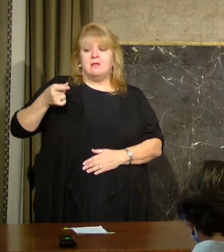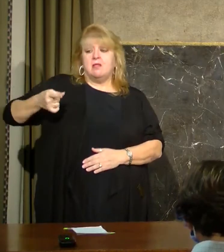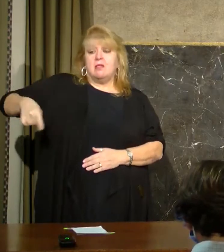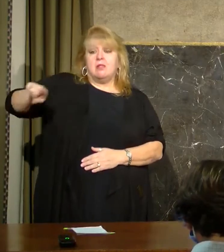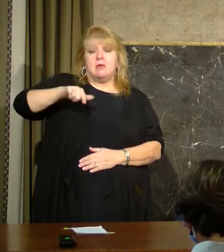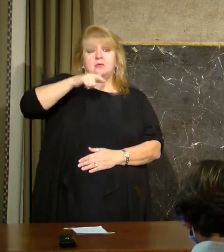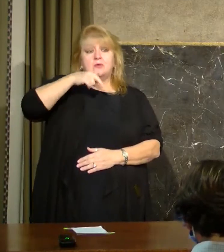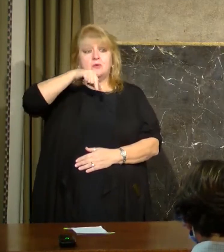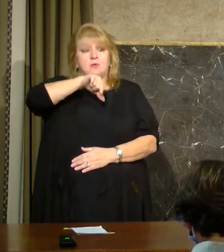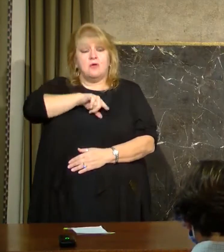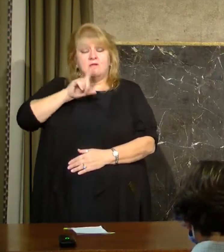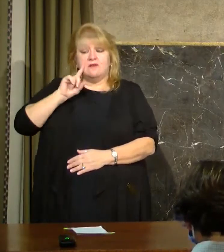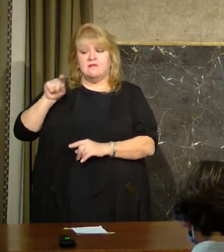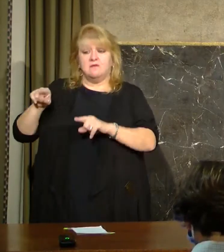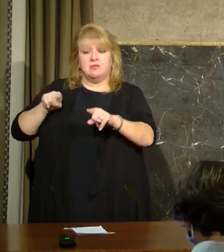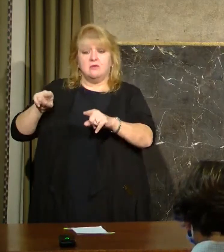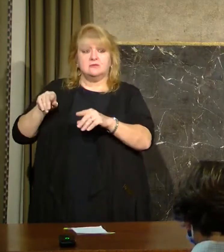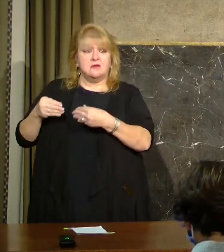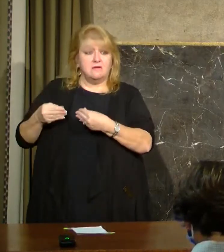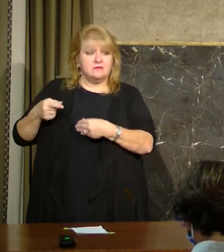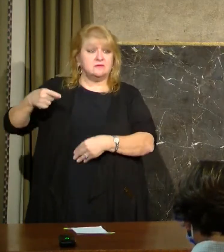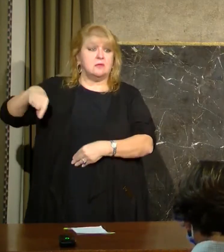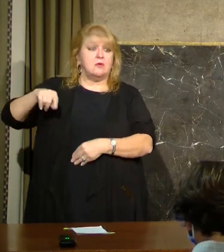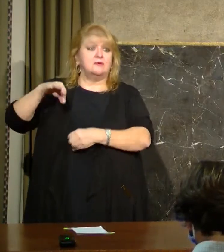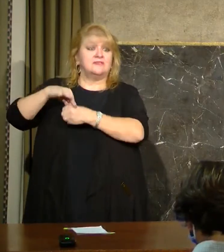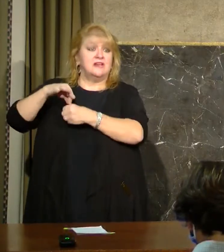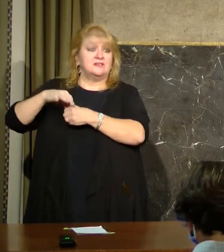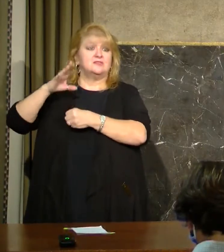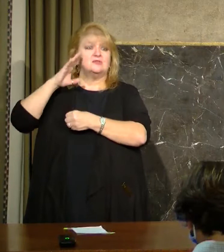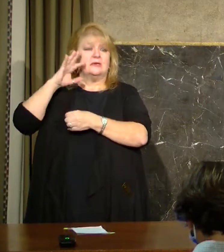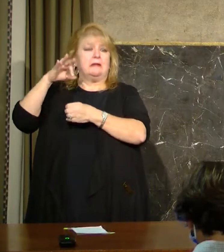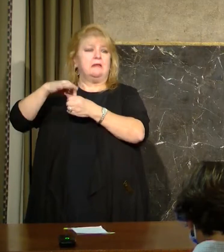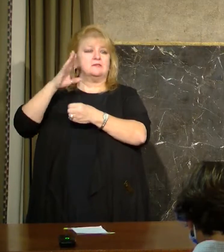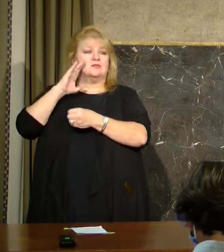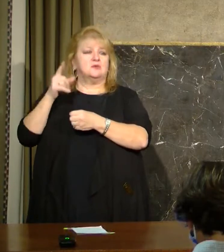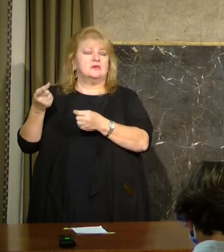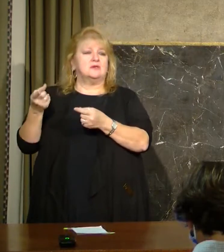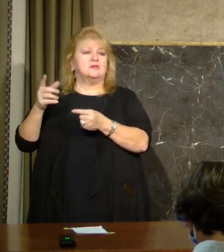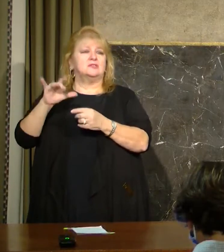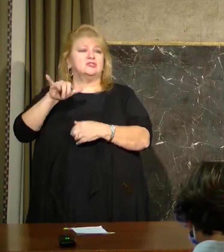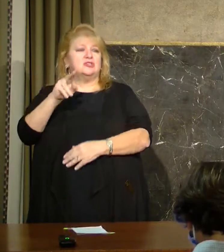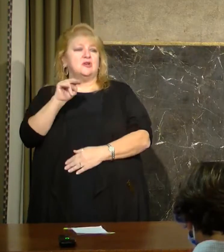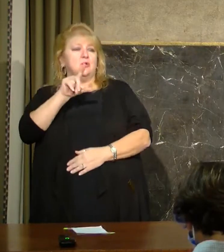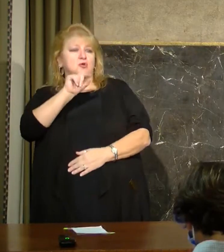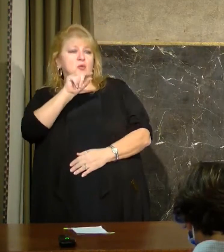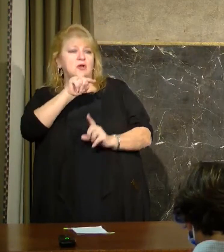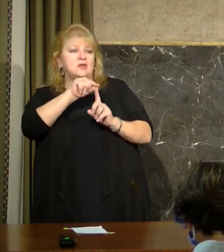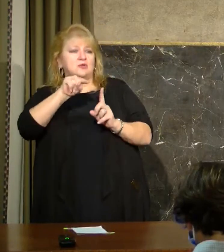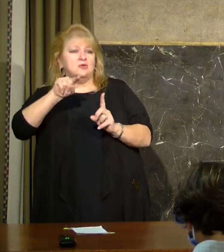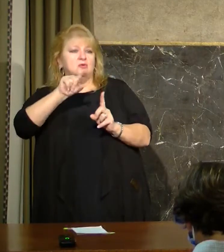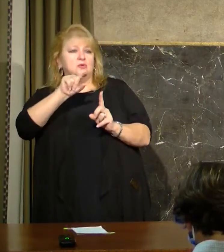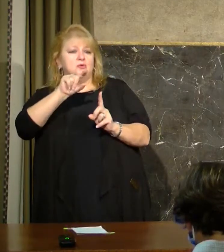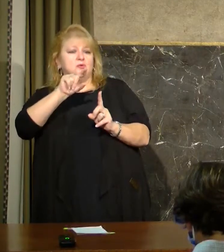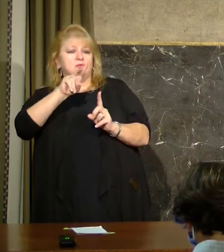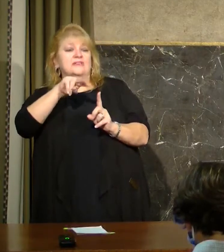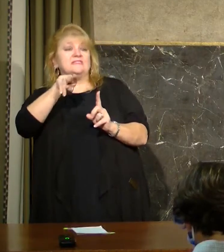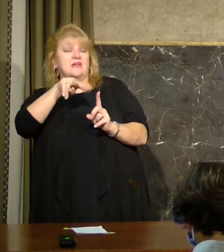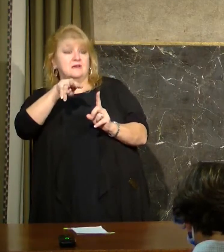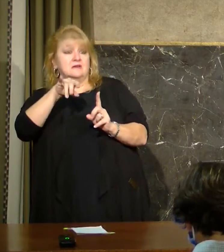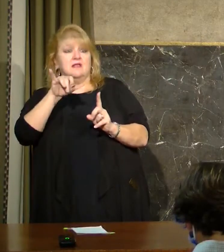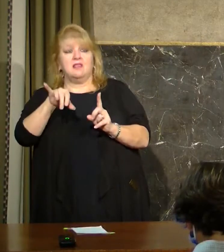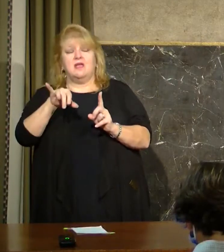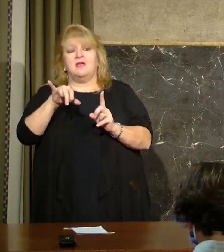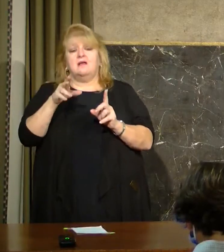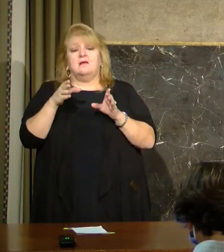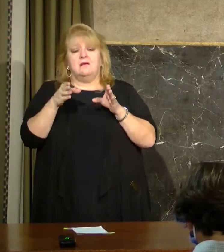those elections, I should say, will take place January 20th through 22nd. The primary election will be